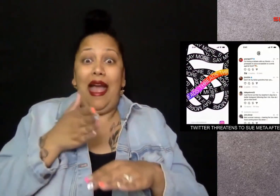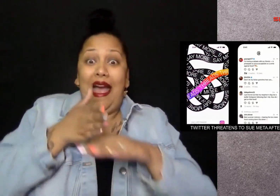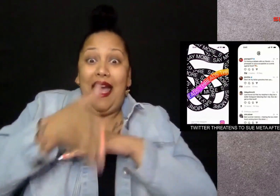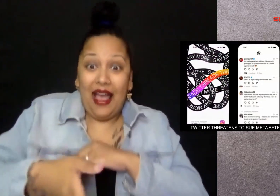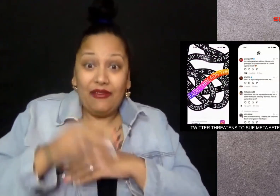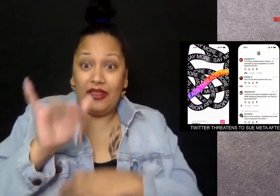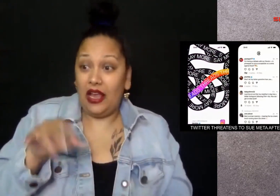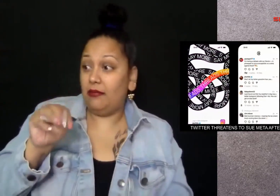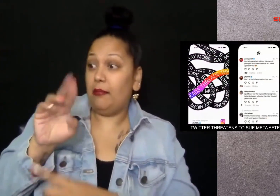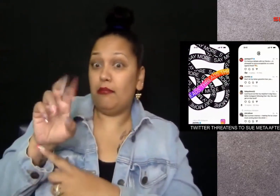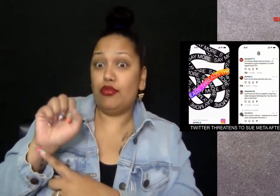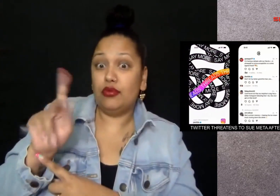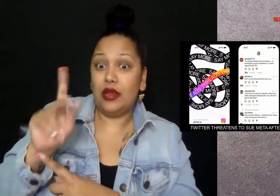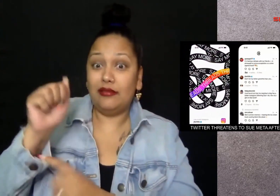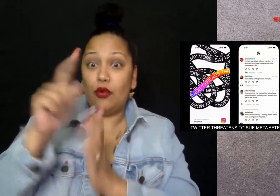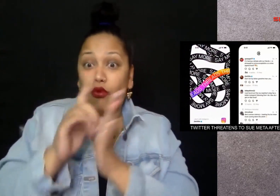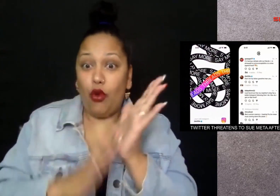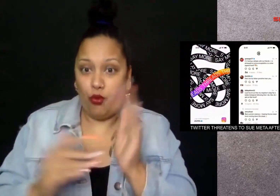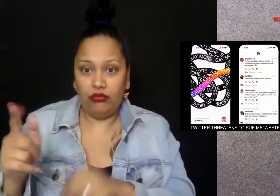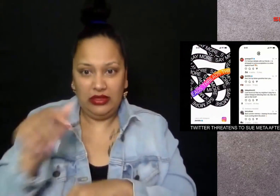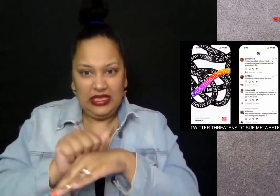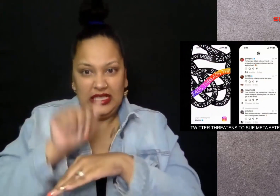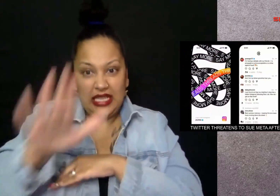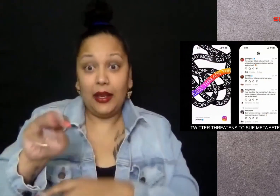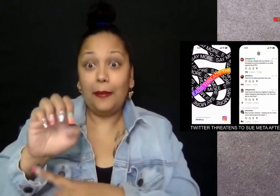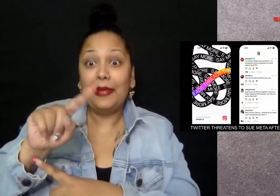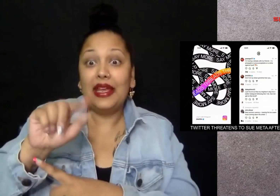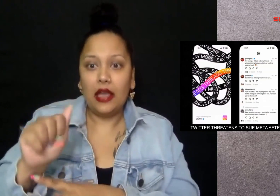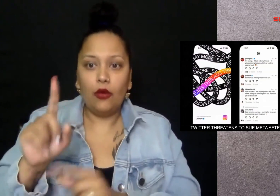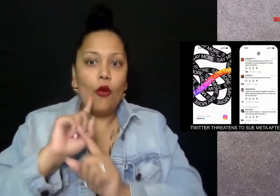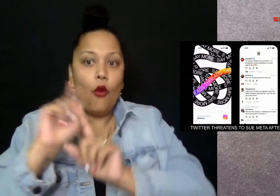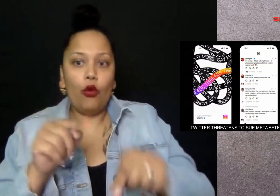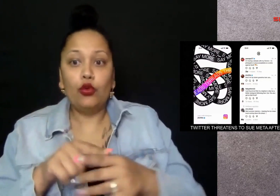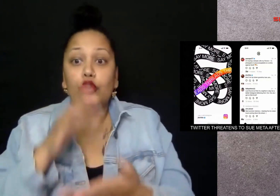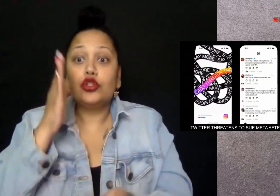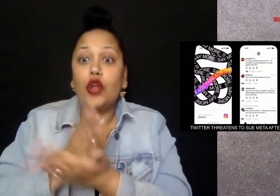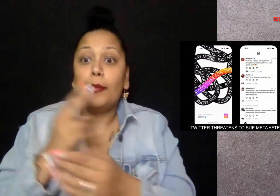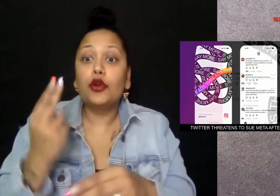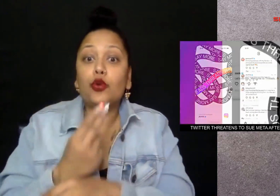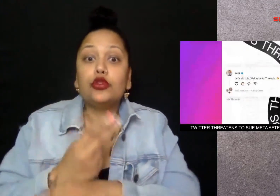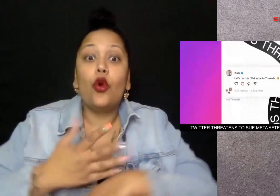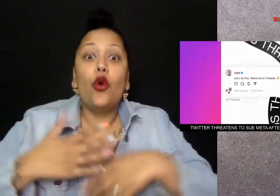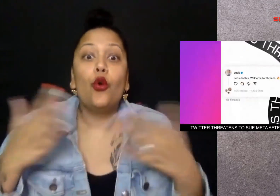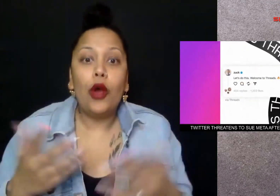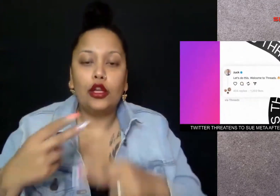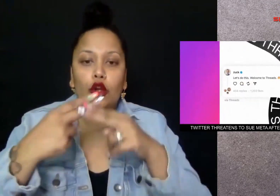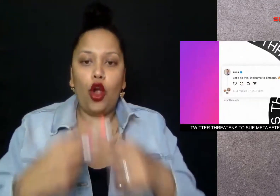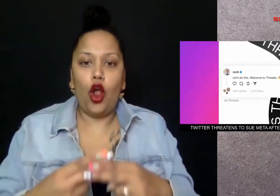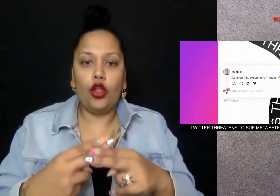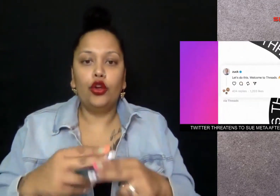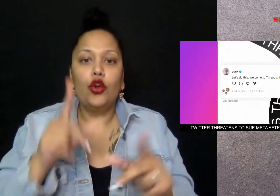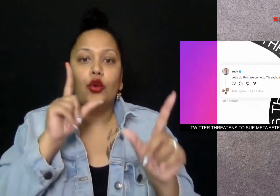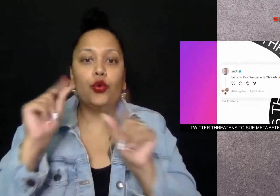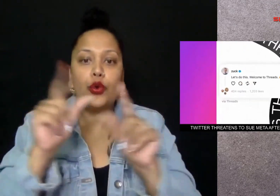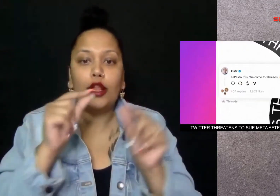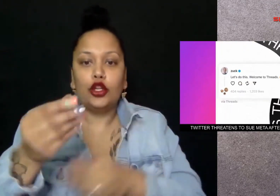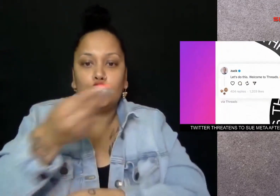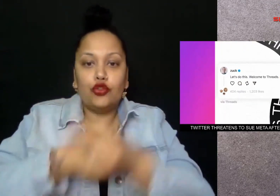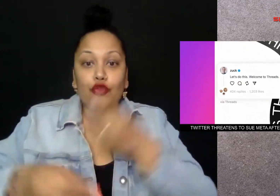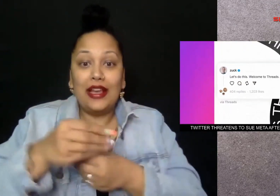were 50 million downloads and shortly after that Musk's lawyer sent Meta in